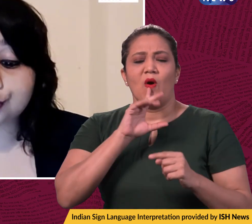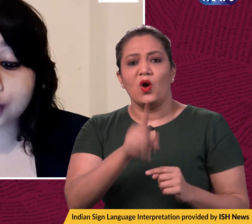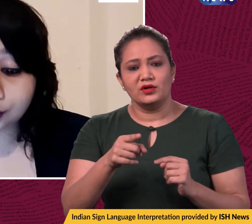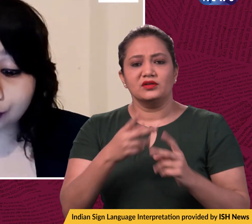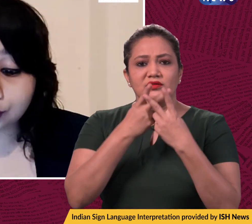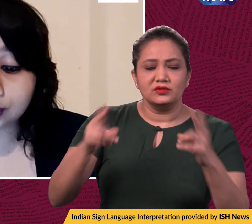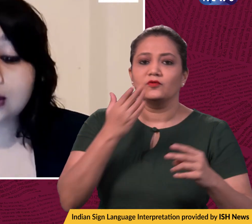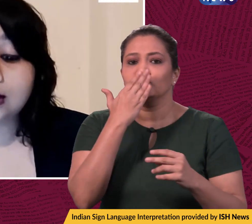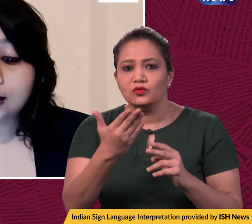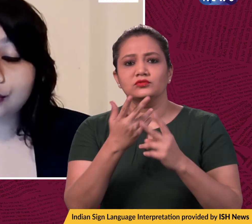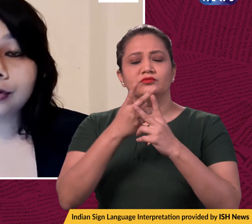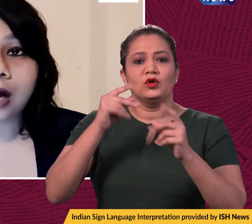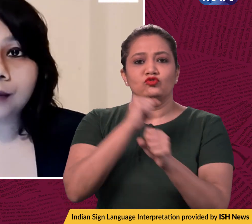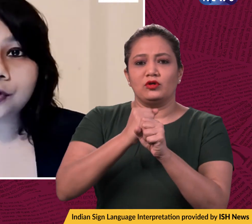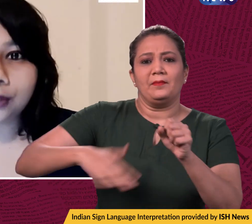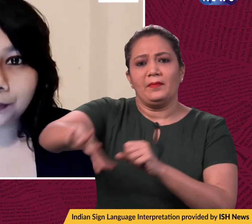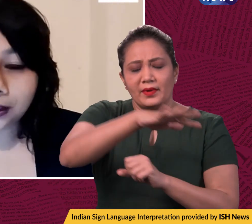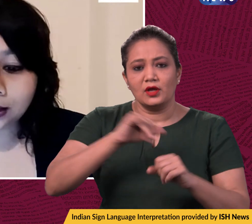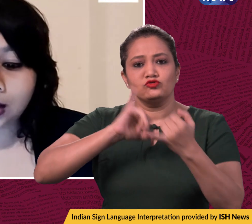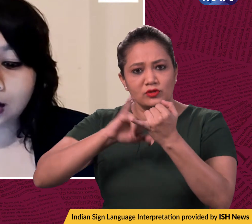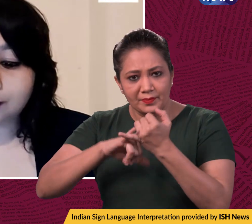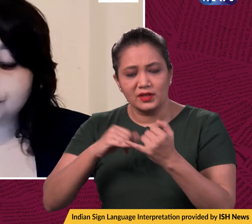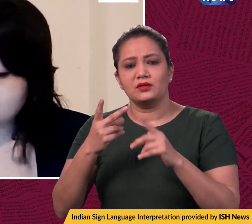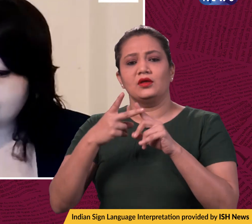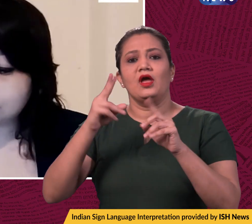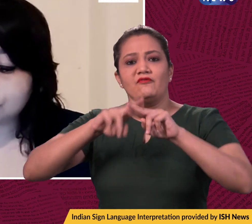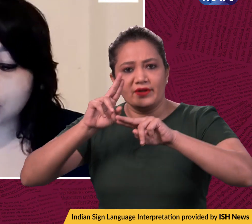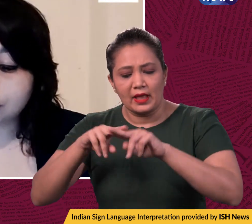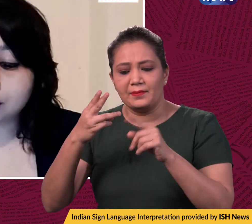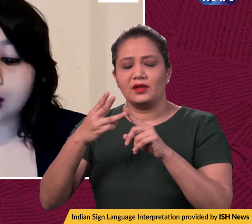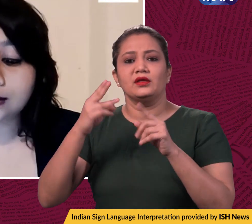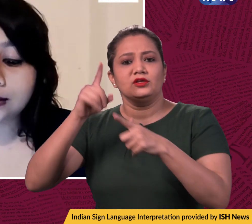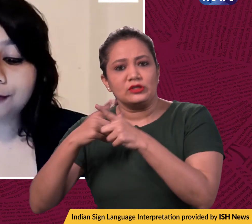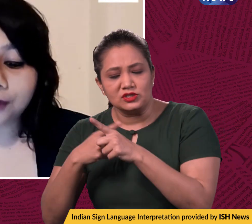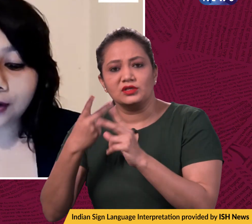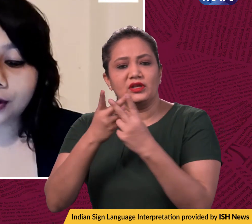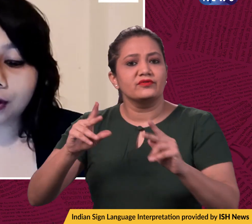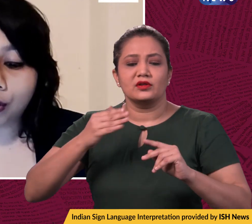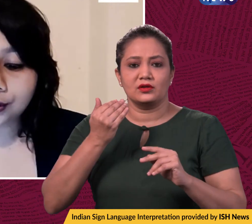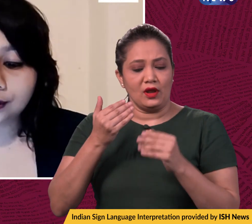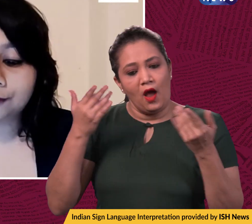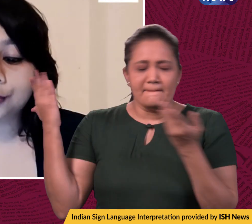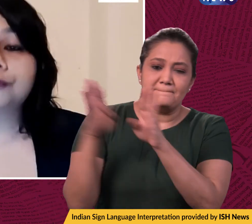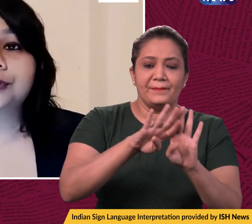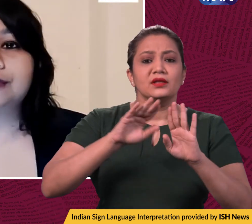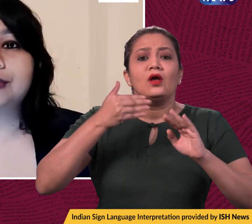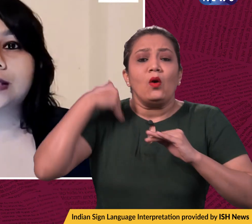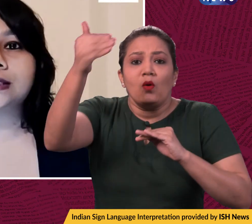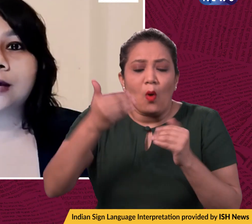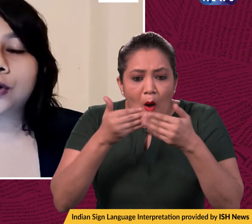to shut schools in Gurugram, Saunipad, Faridabad and Jhajat until further orders in view of deteriorating air